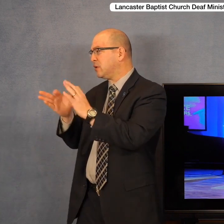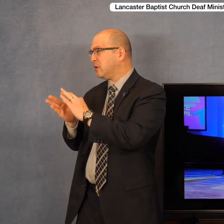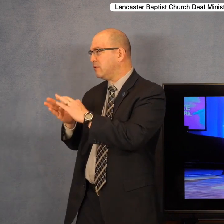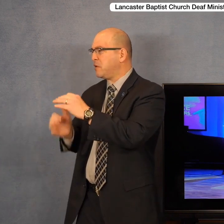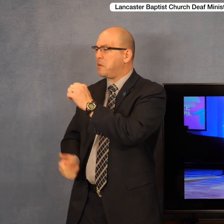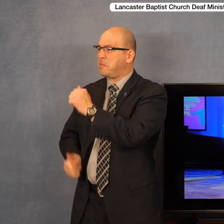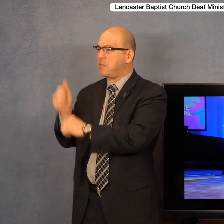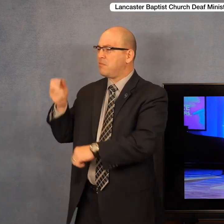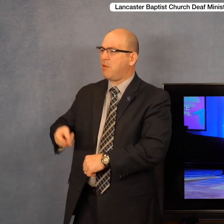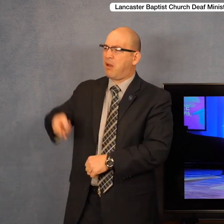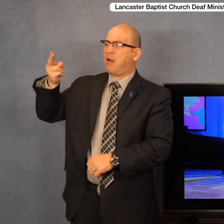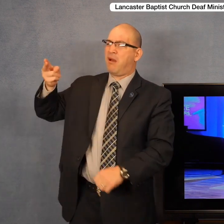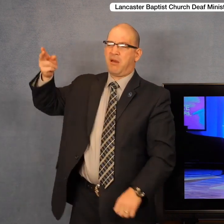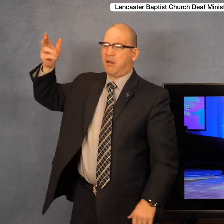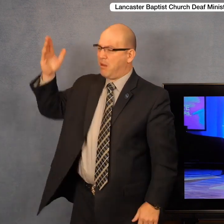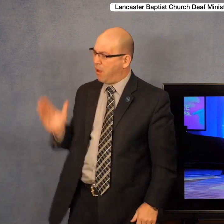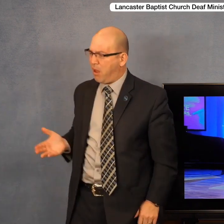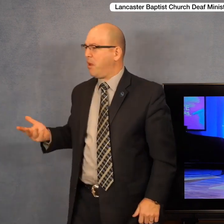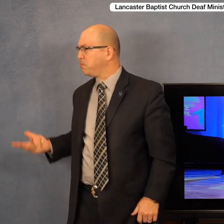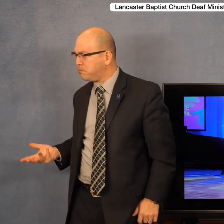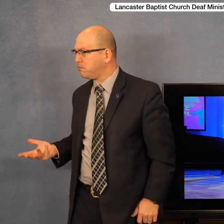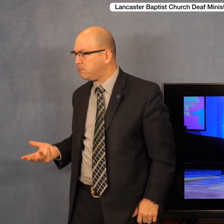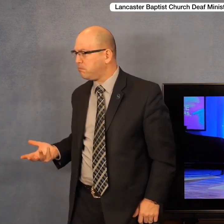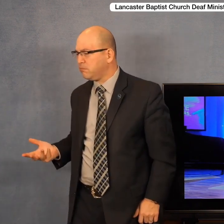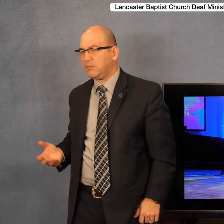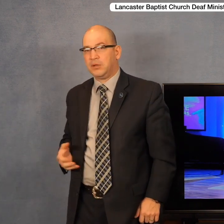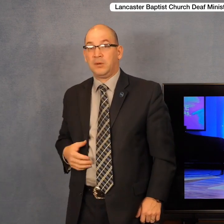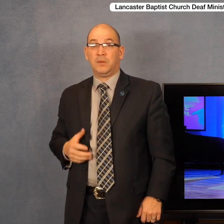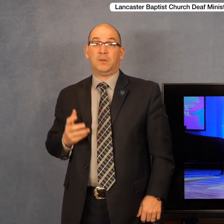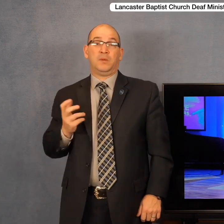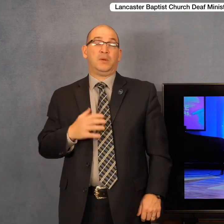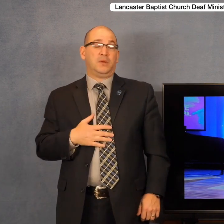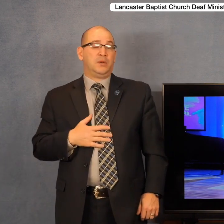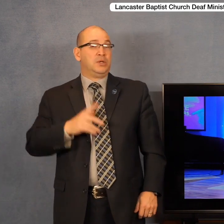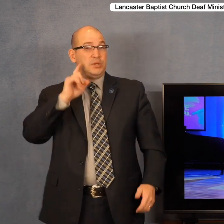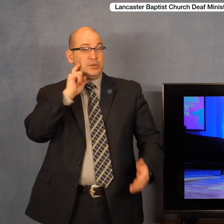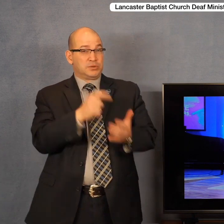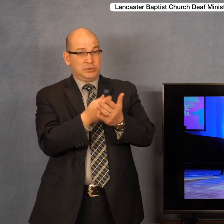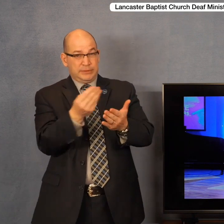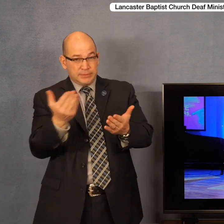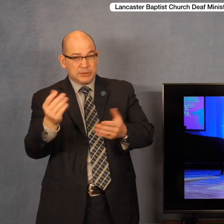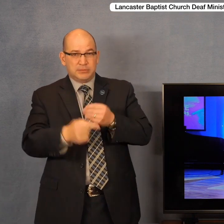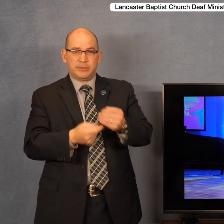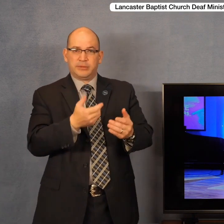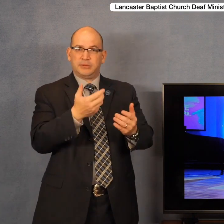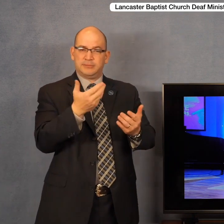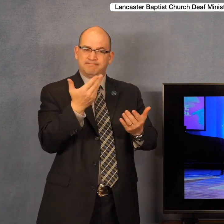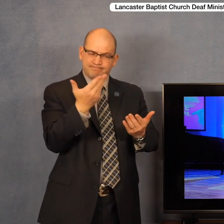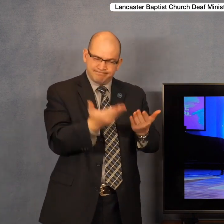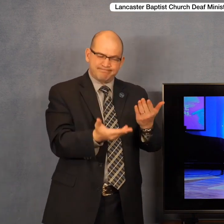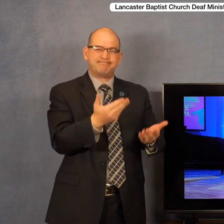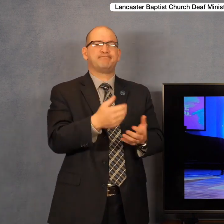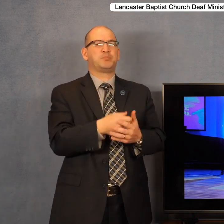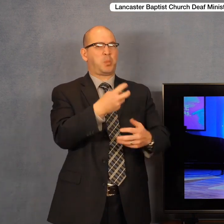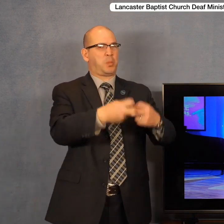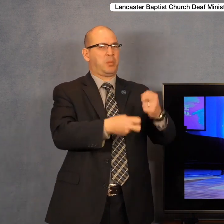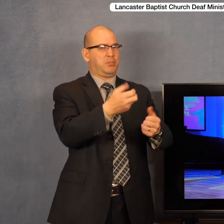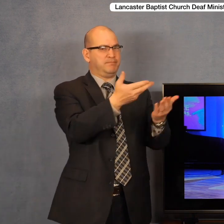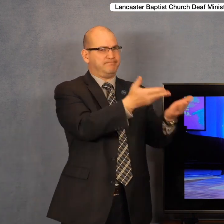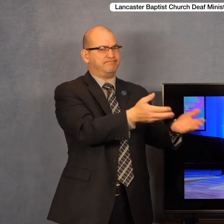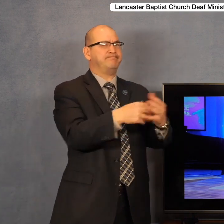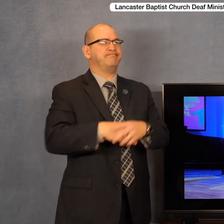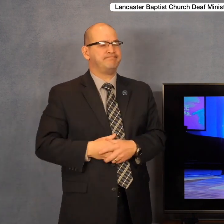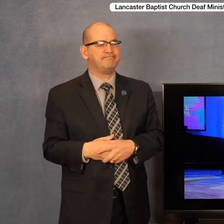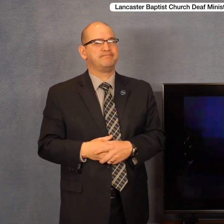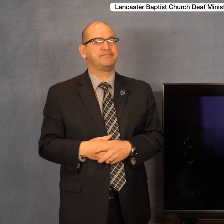of God of the Most High? Now, want you to notice a few things about this dilemma that this man has.